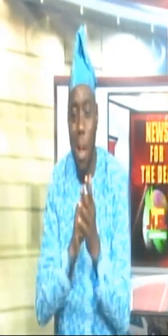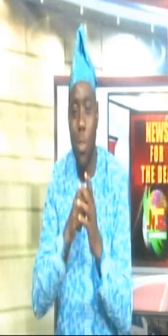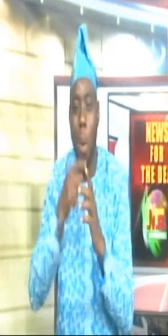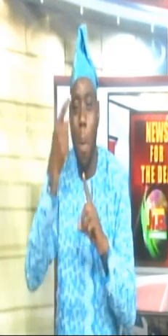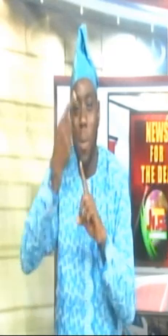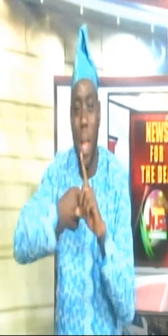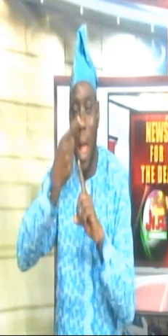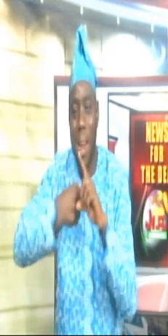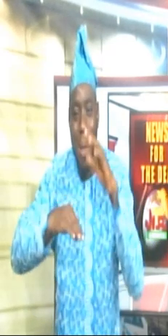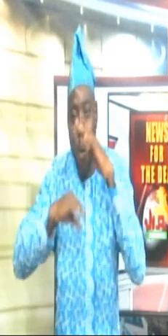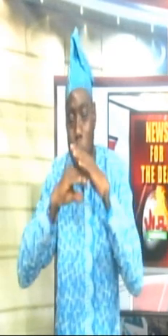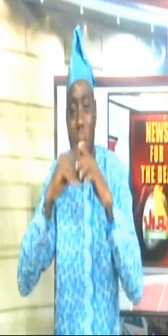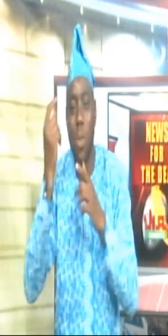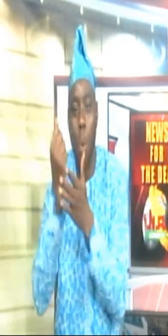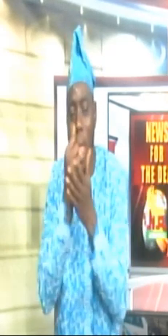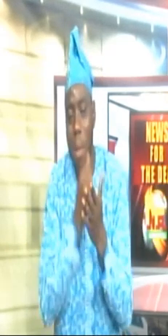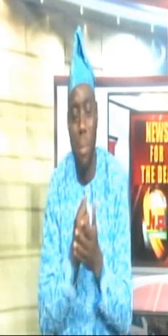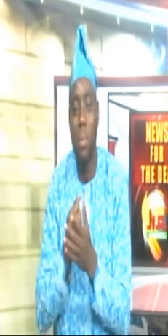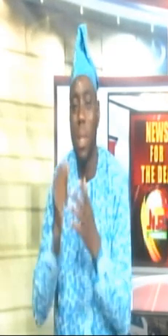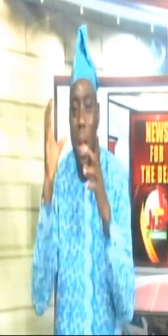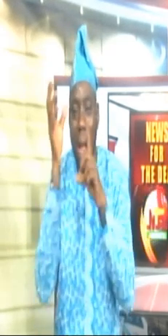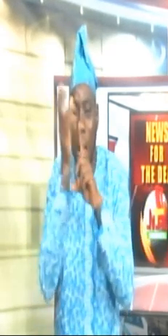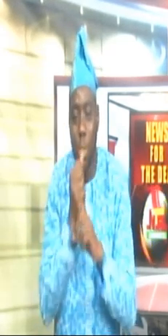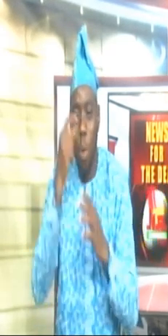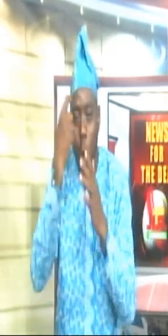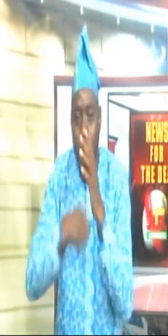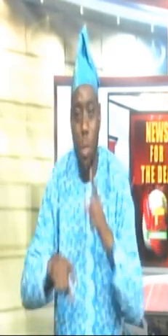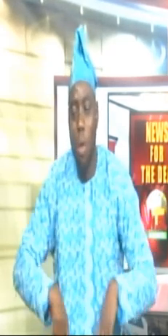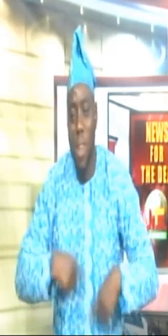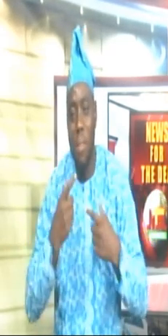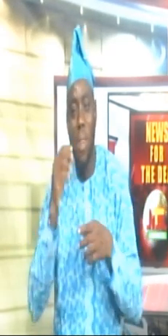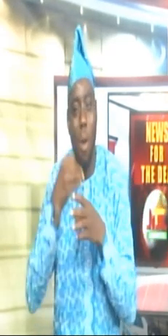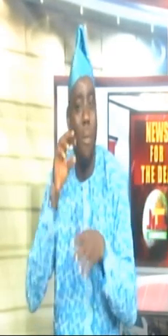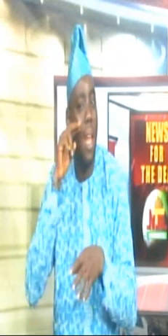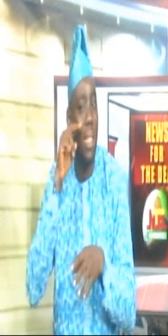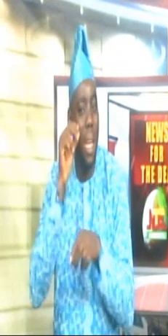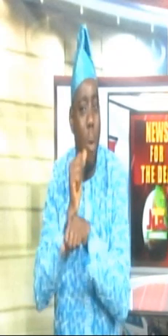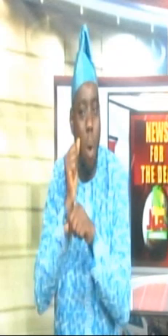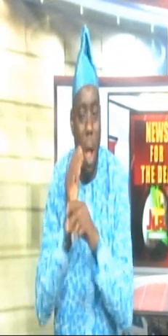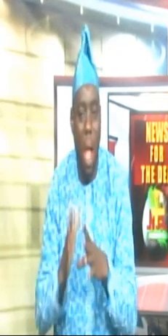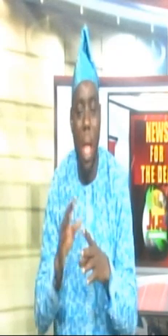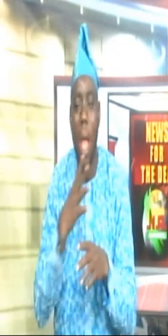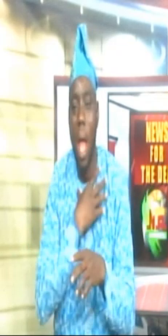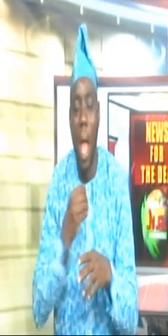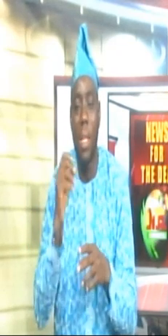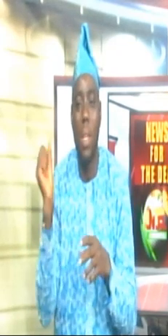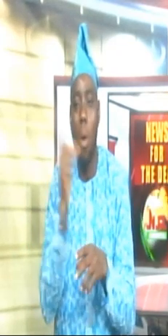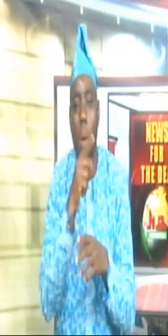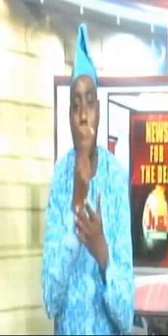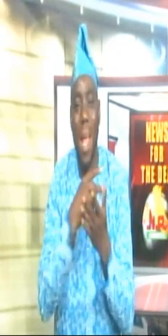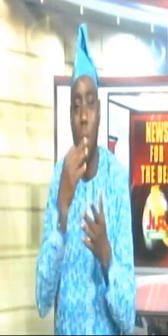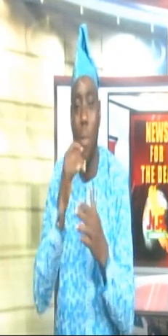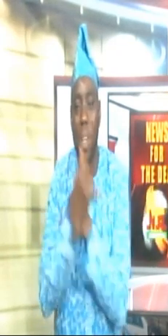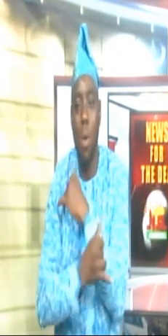is a product of a painstaking effort through which is captured the cost of living of Nigerian workers and masses in all parts of the country.